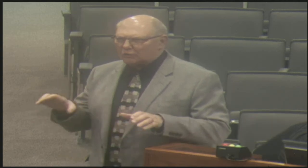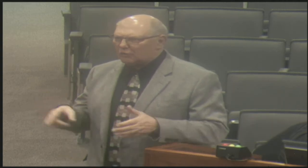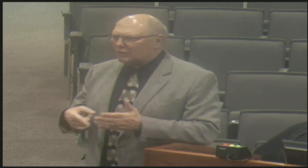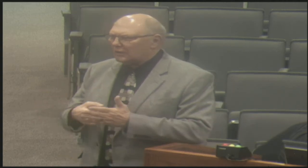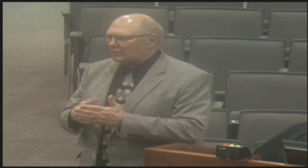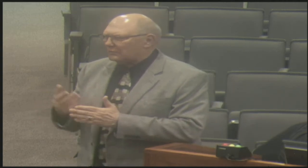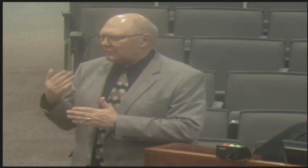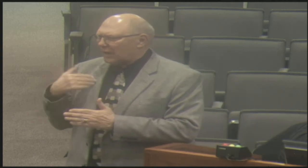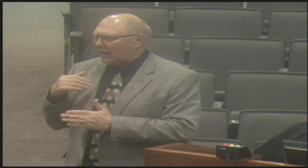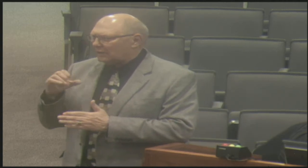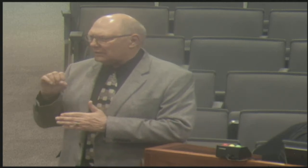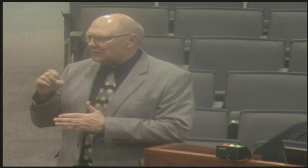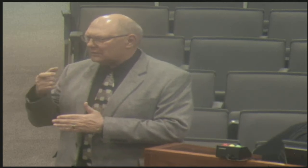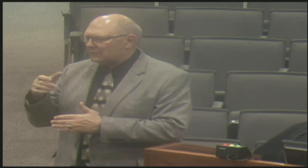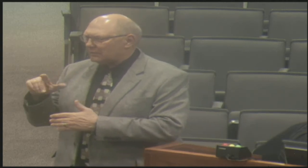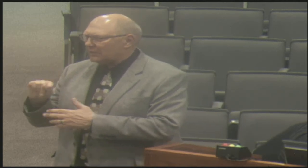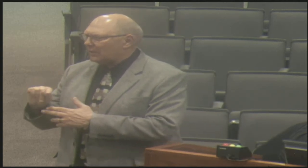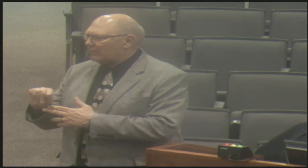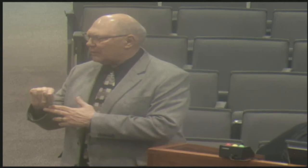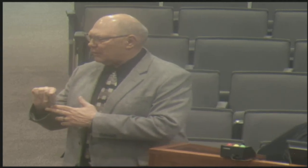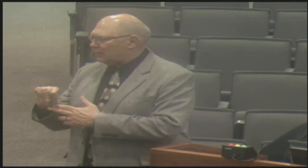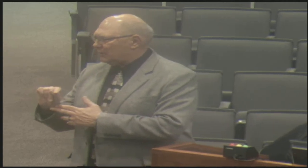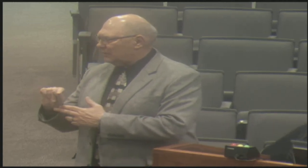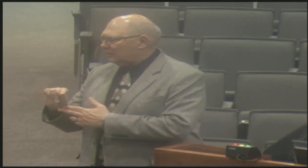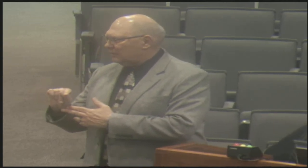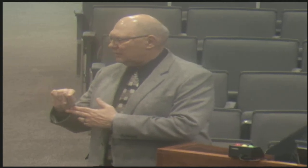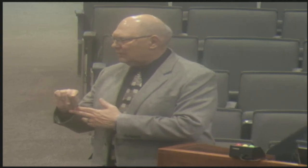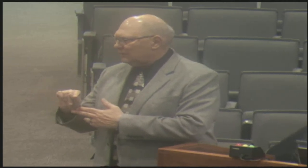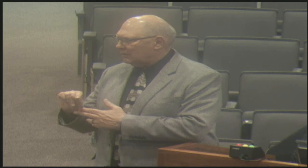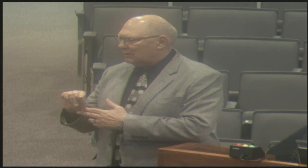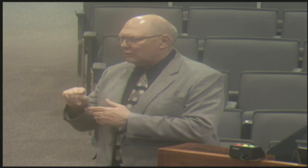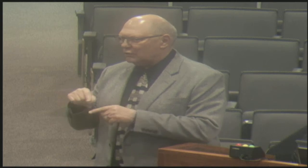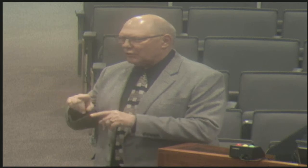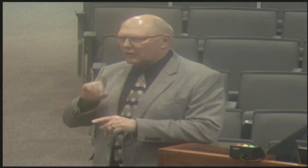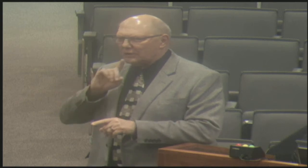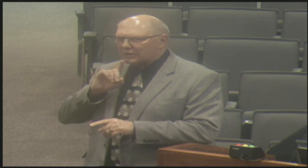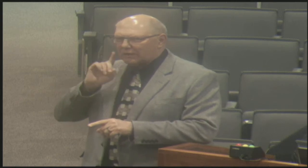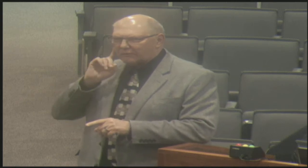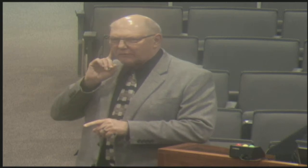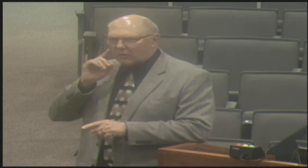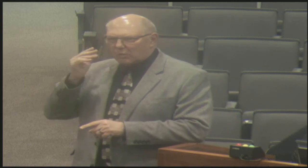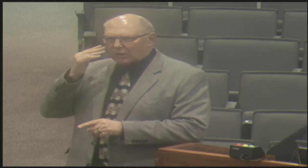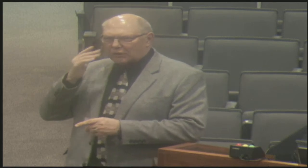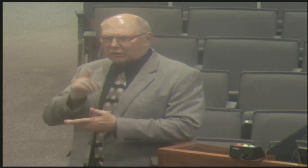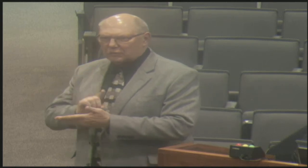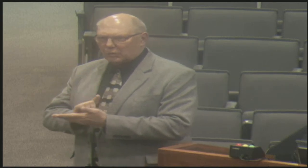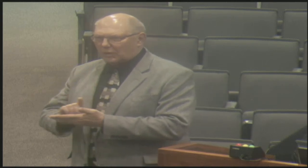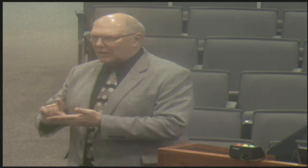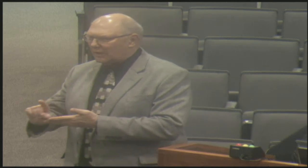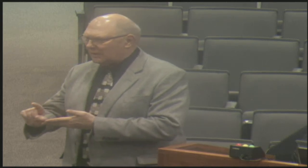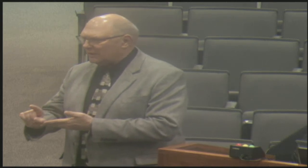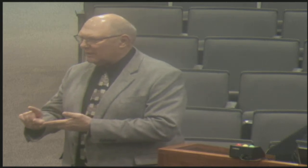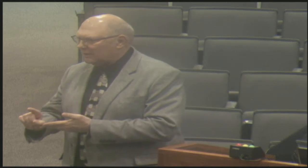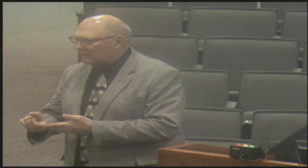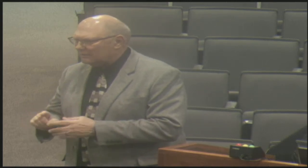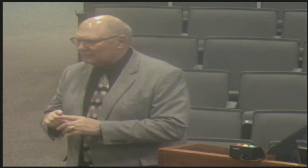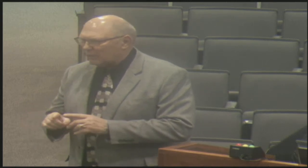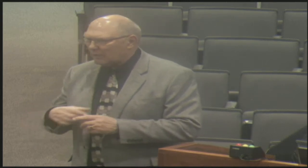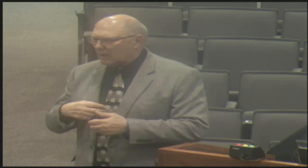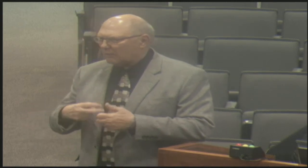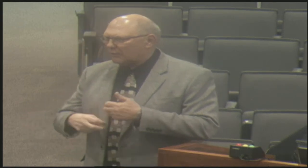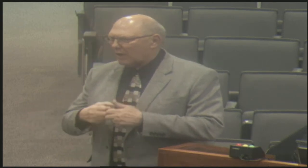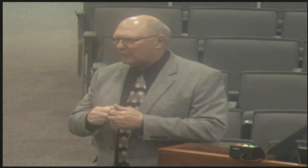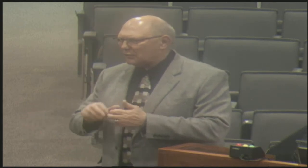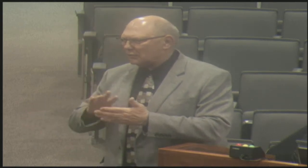I am happy to be here in this particular role. I presented back in September during Deaf Awareness Week.